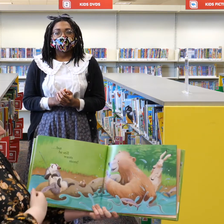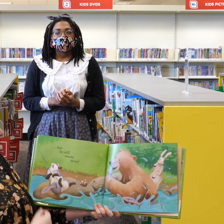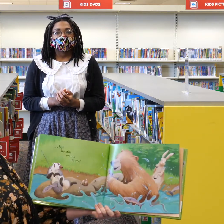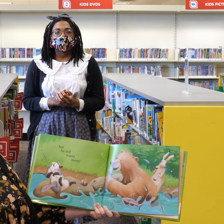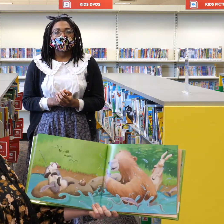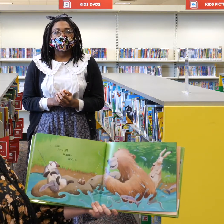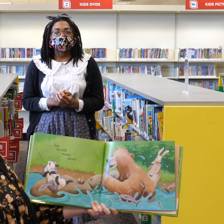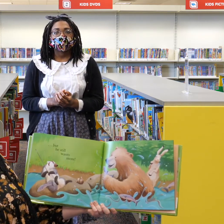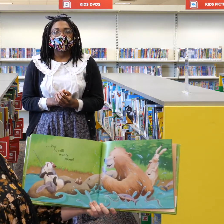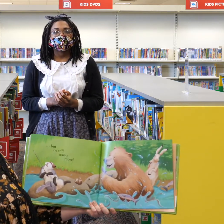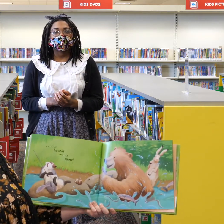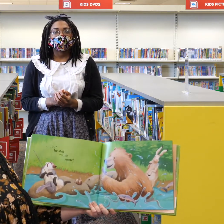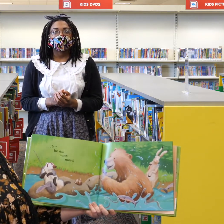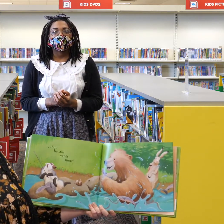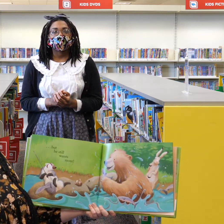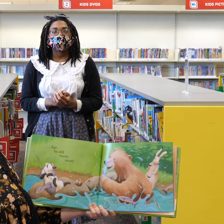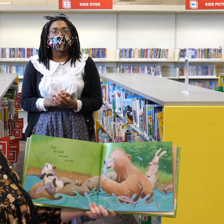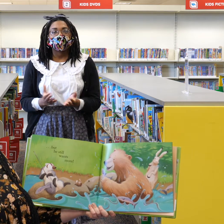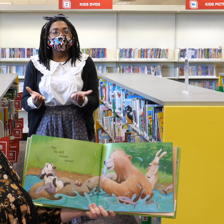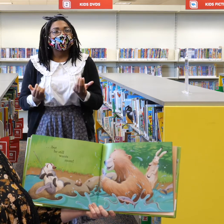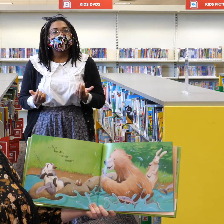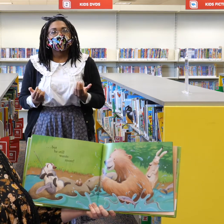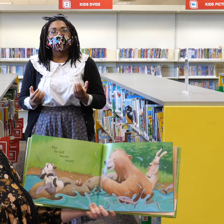But he still wants more.